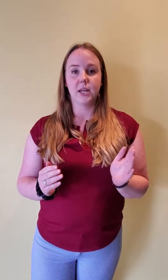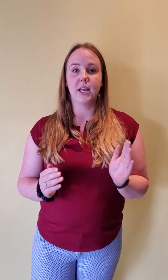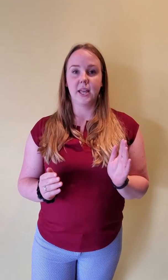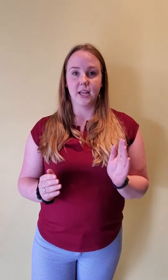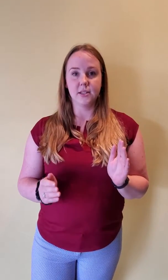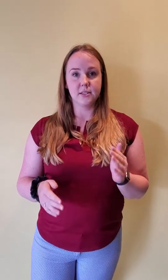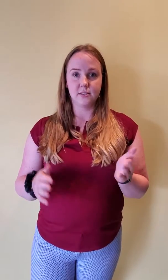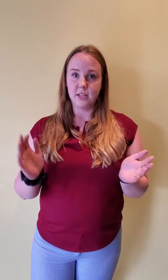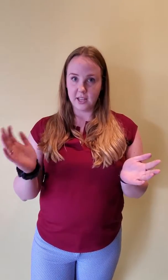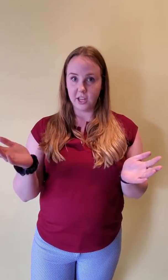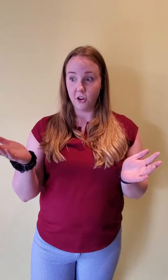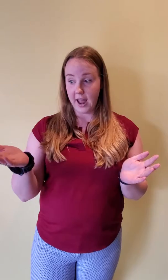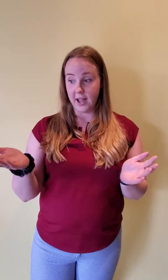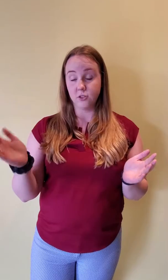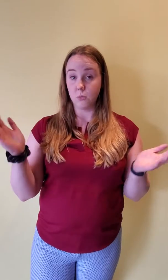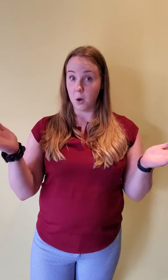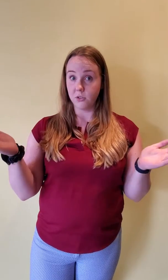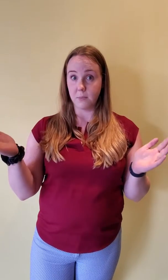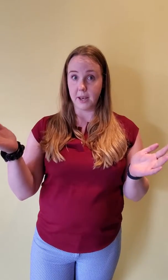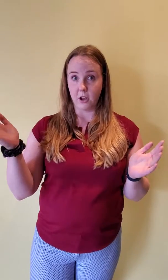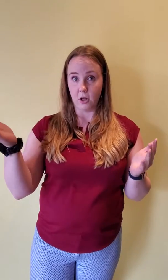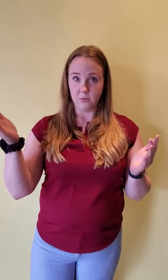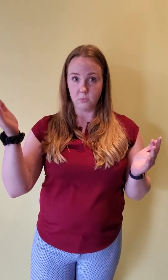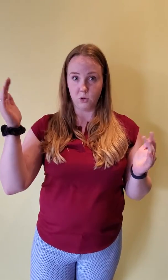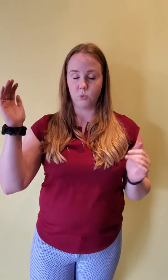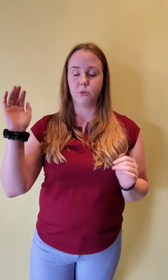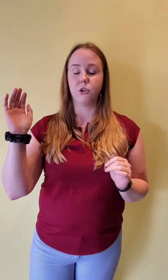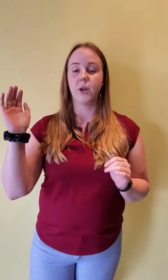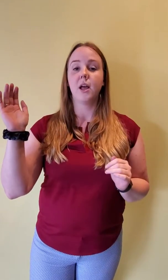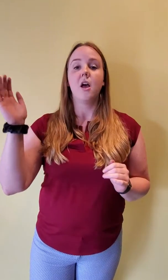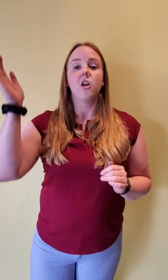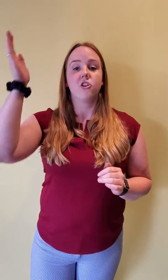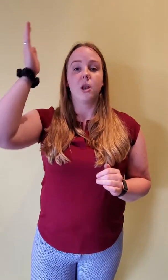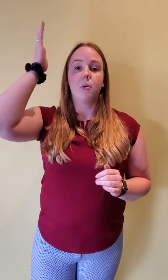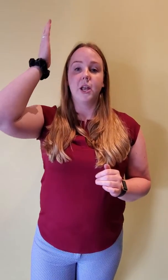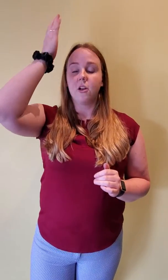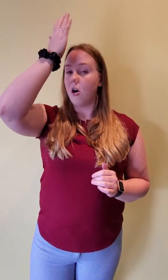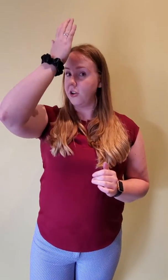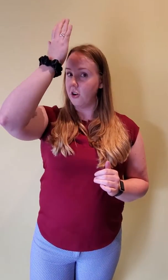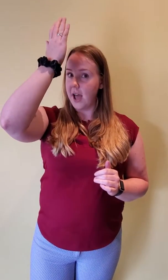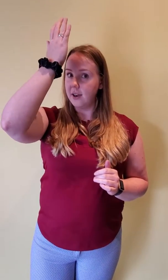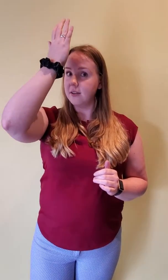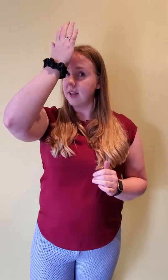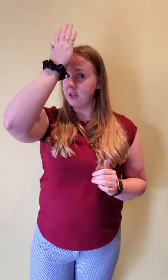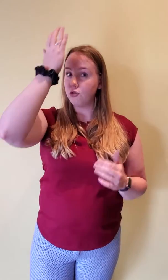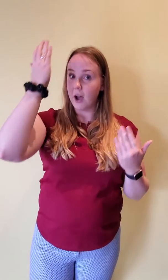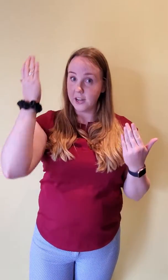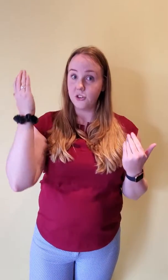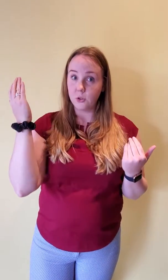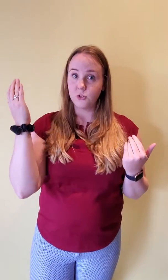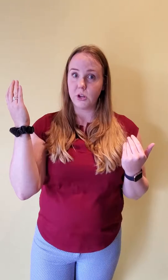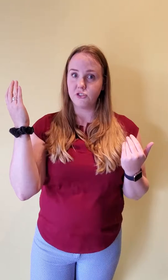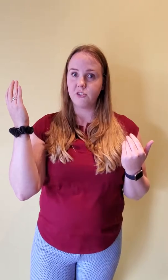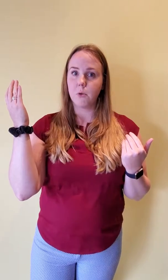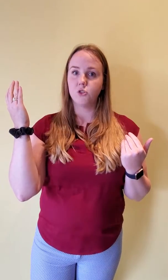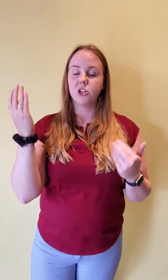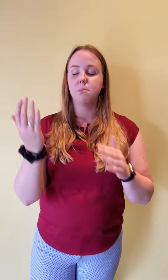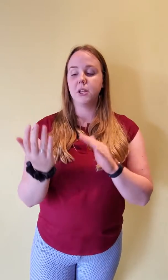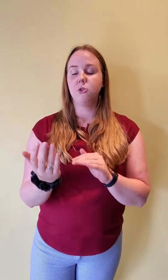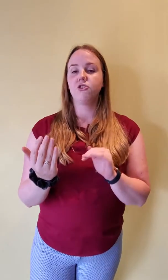is taking your hand or both depending on which one we're doing. You're gonna put it on your head and try to do those ranges of motion but use